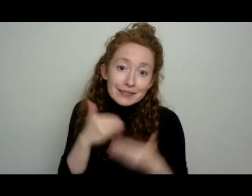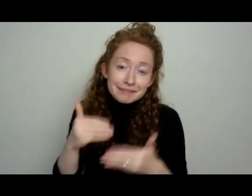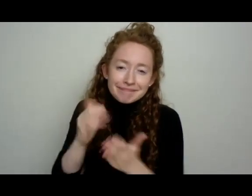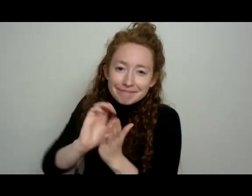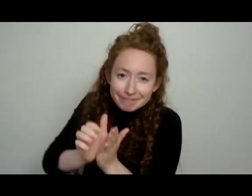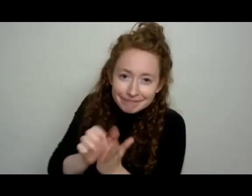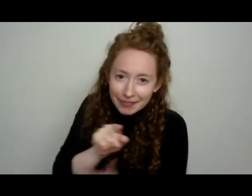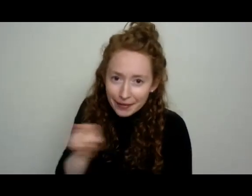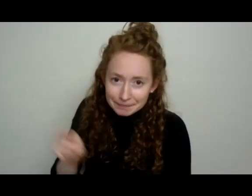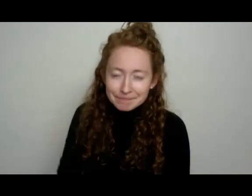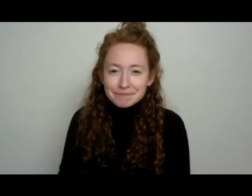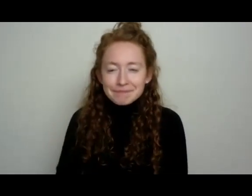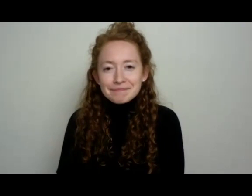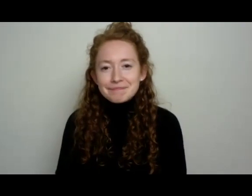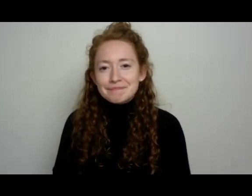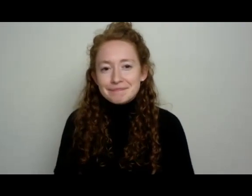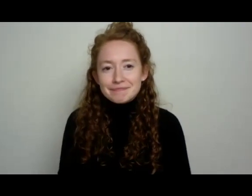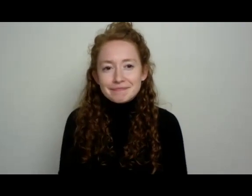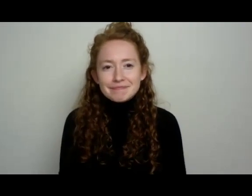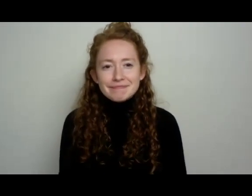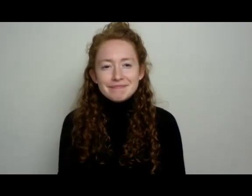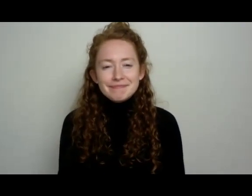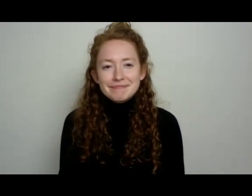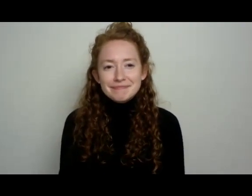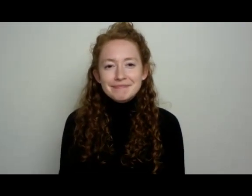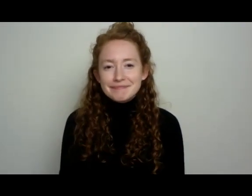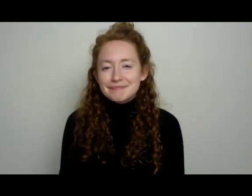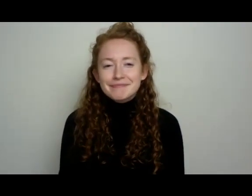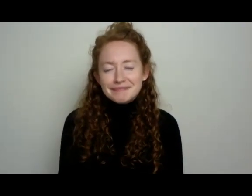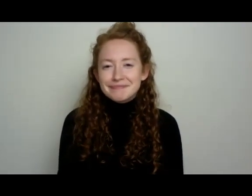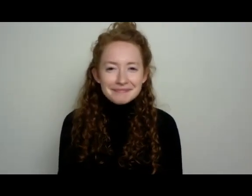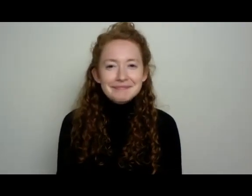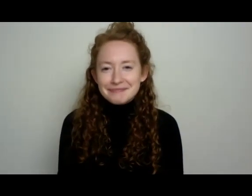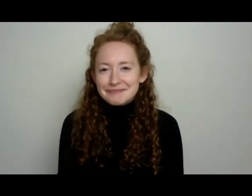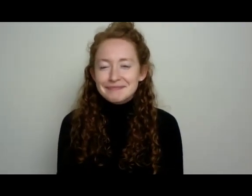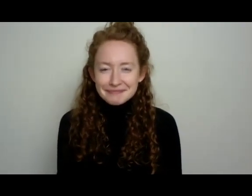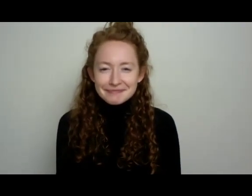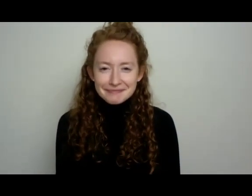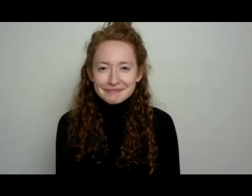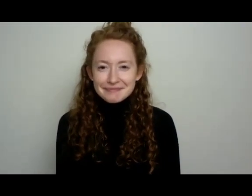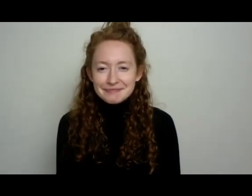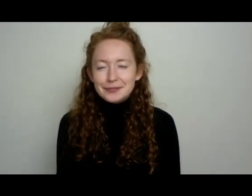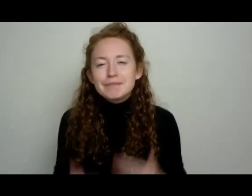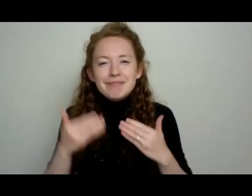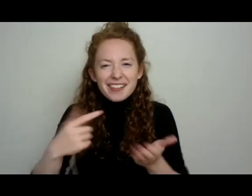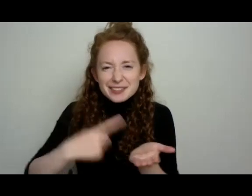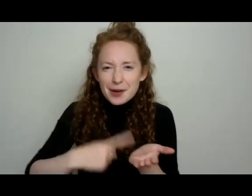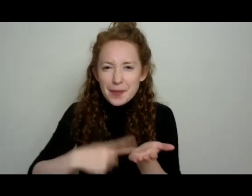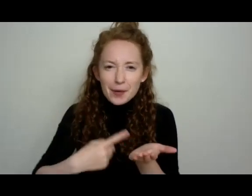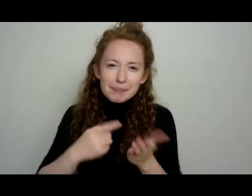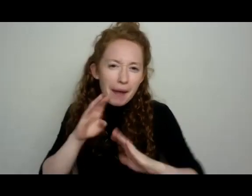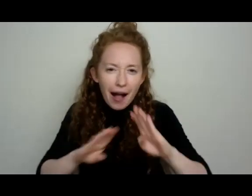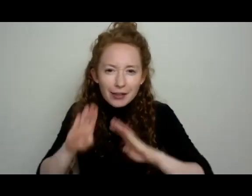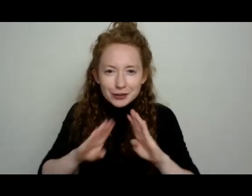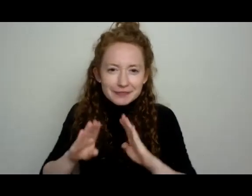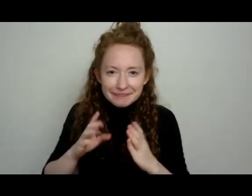their life. Oh my gosh, this is so awkward suddenly. So yes, here's a little bit about cucumber biology, cucumber beetle biology.